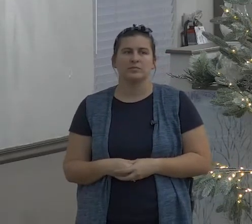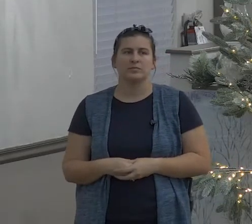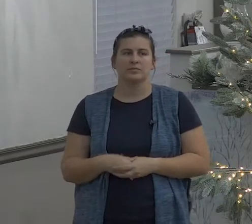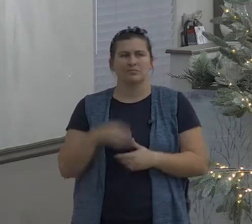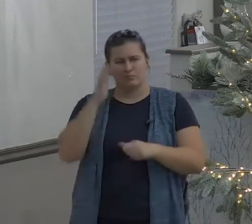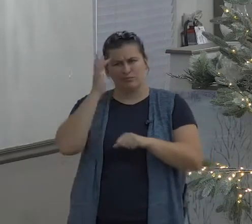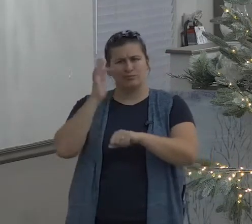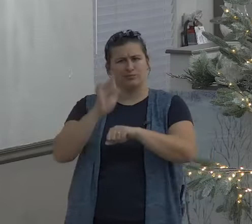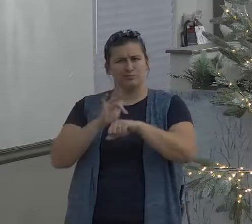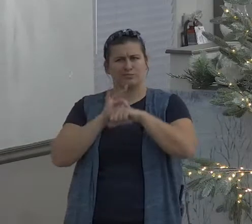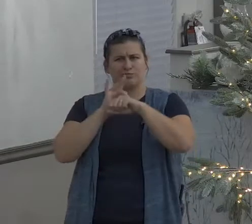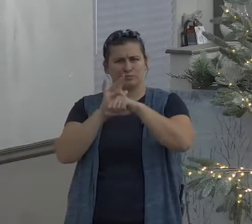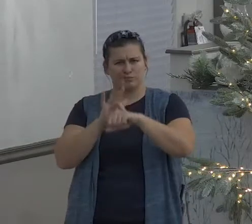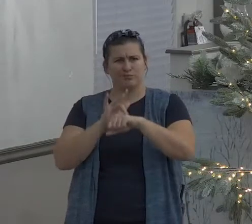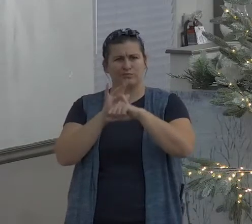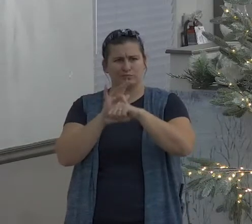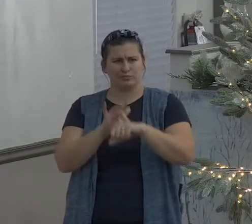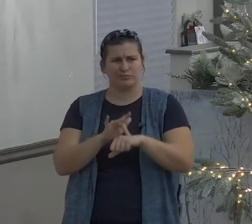in the kids